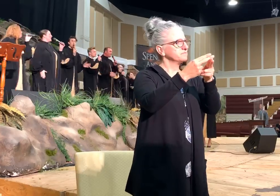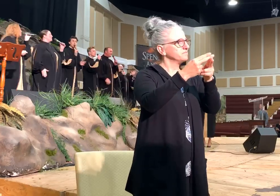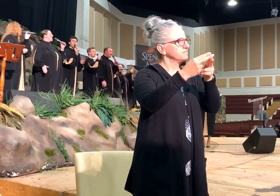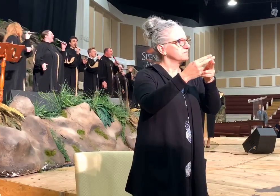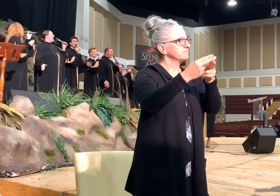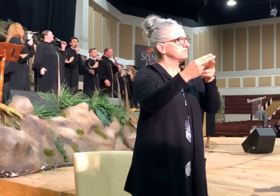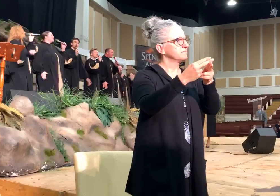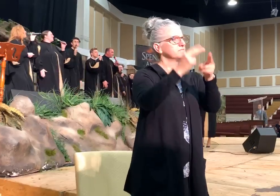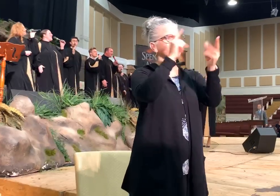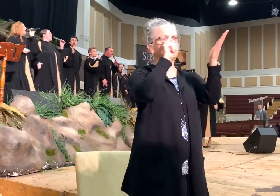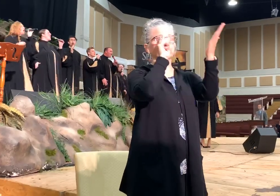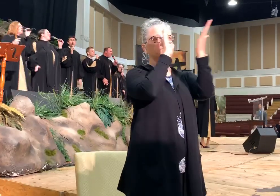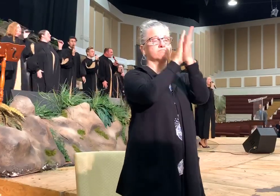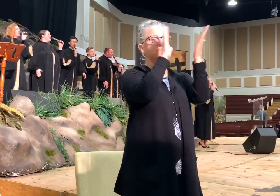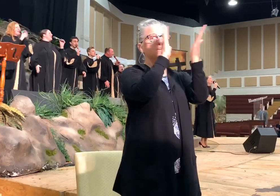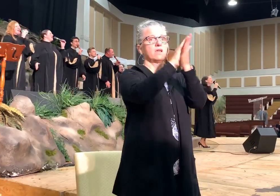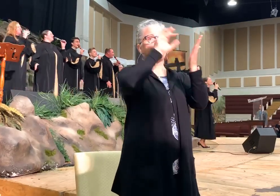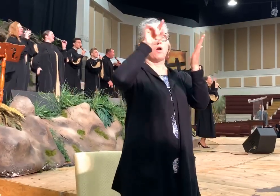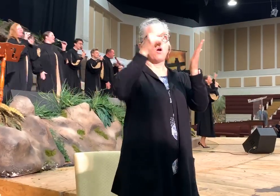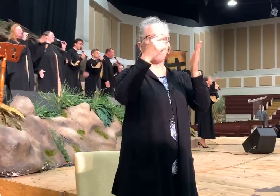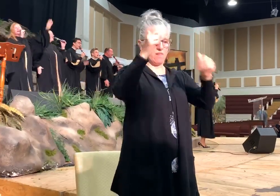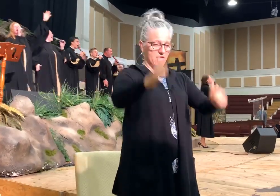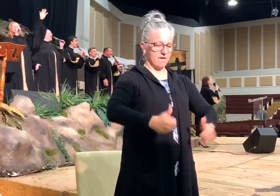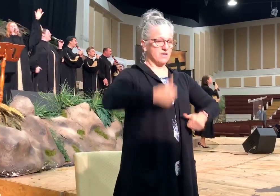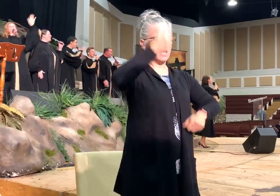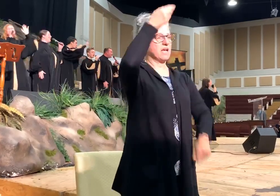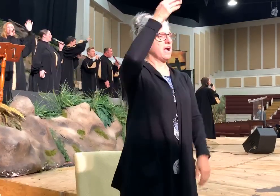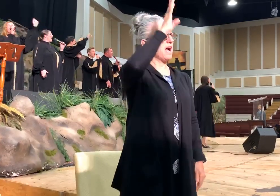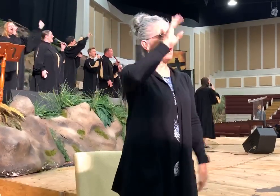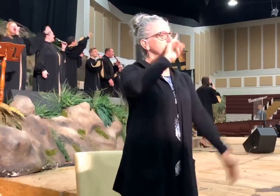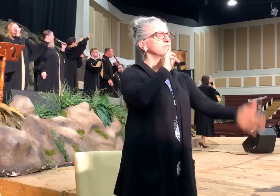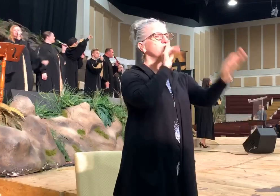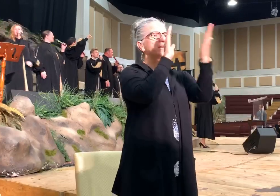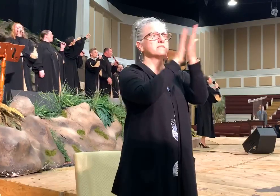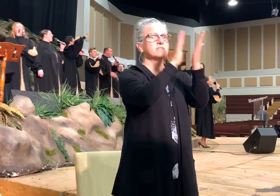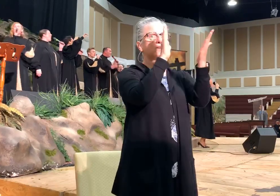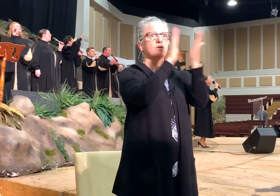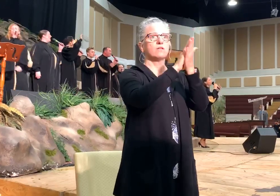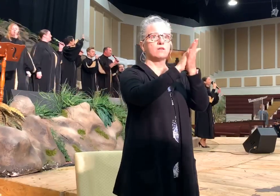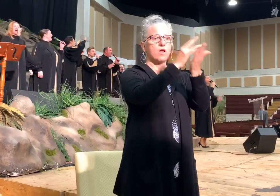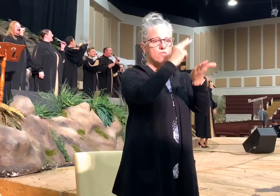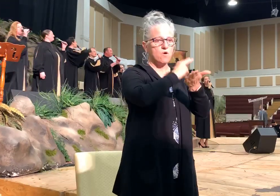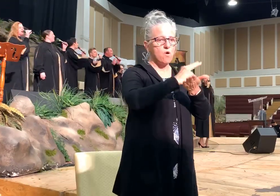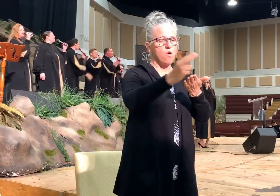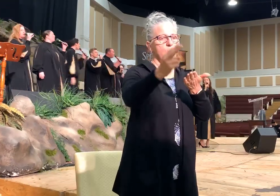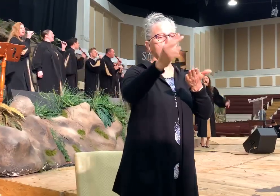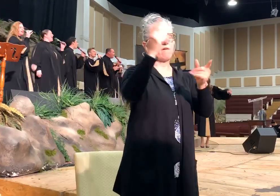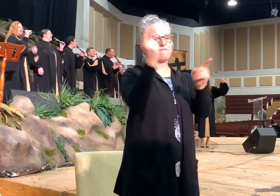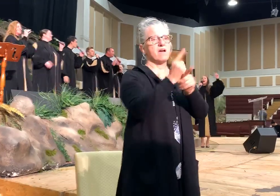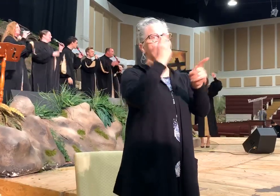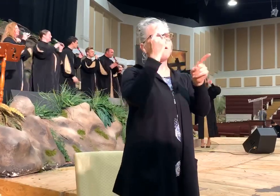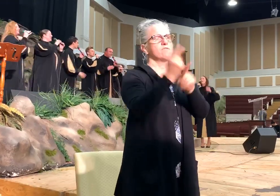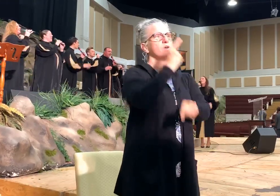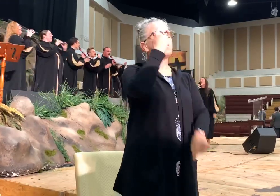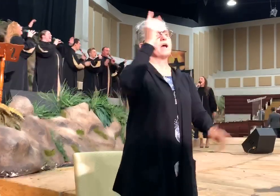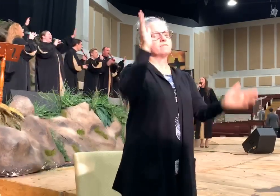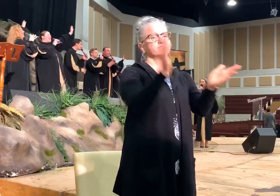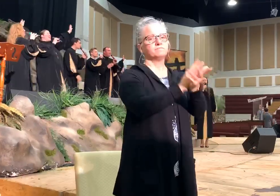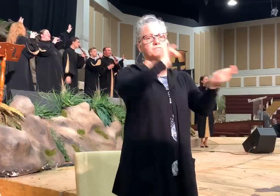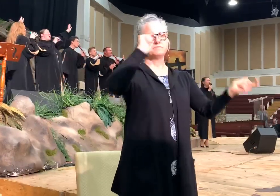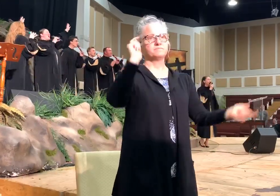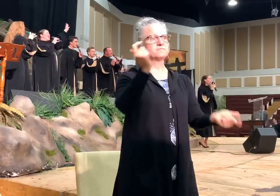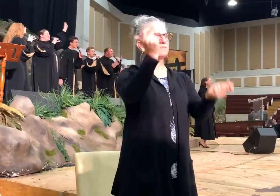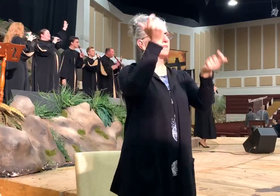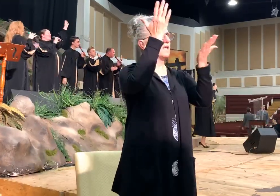The praise to the Lord and Him we've got The praise to the Lord and faithful you